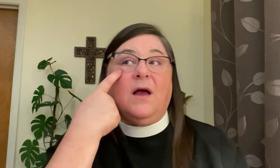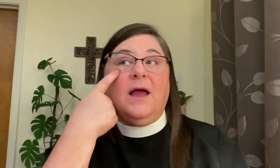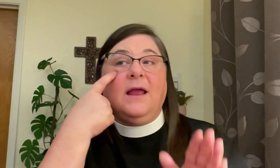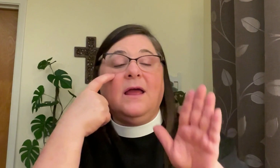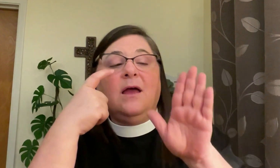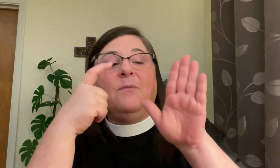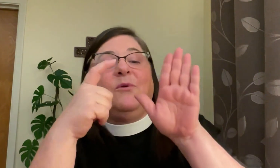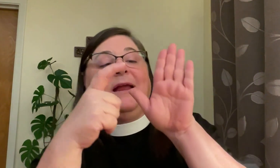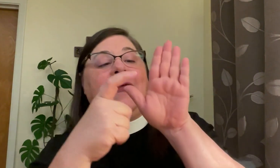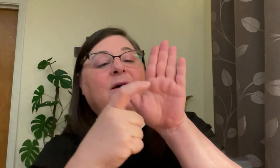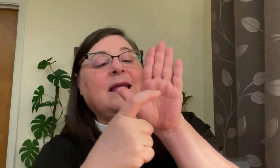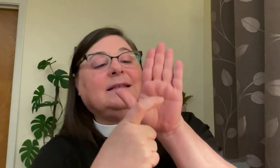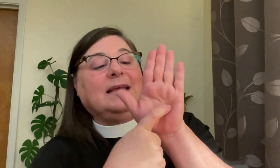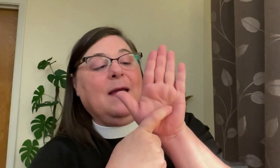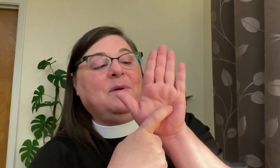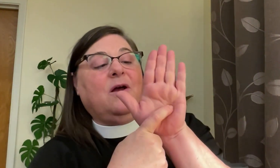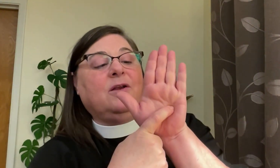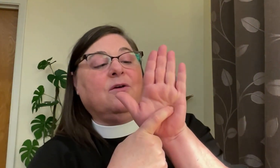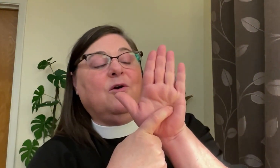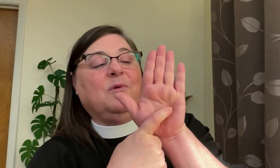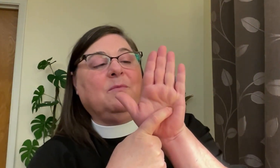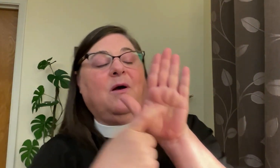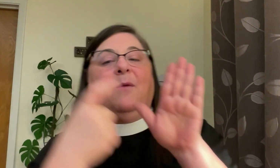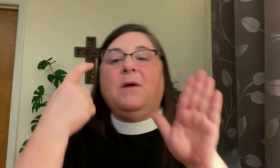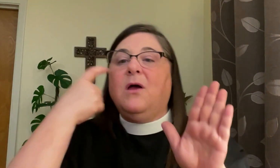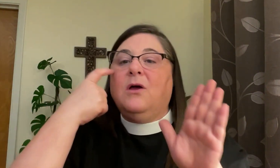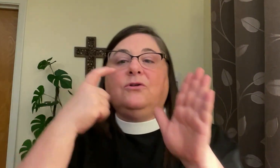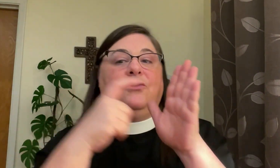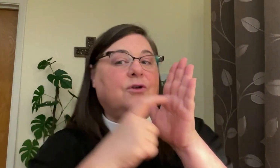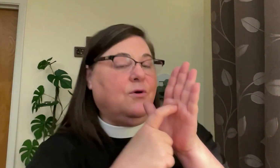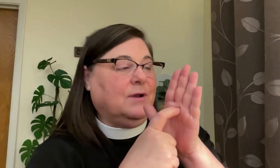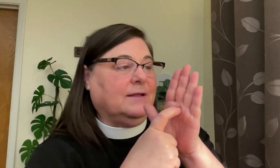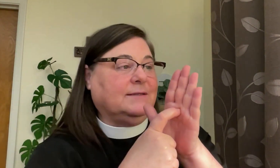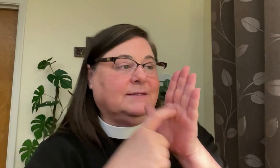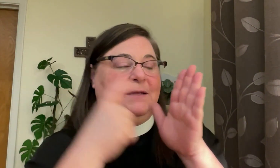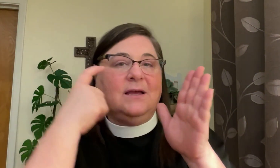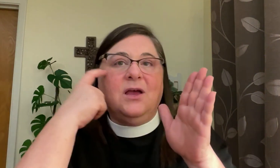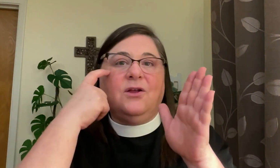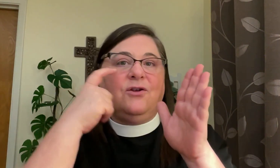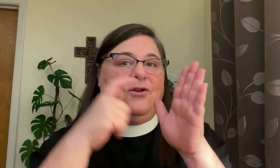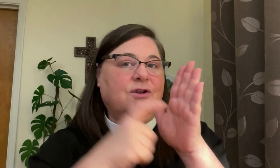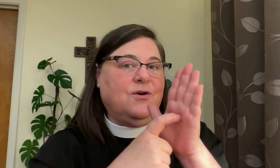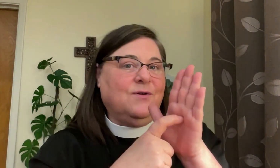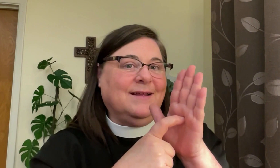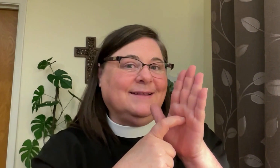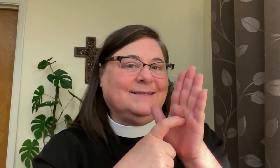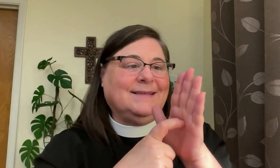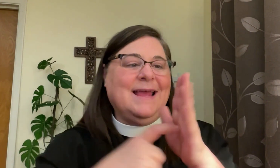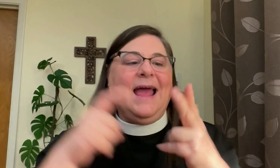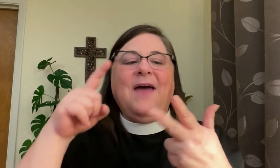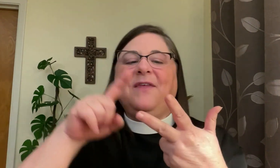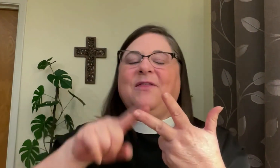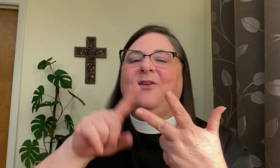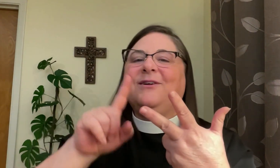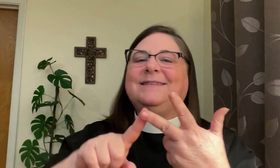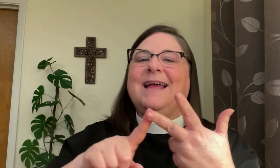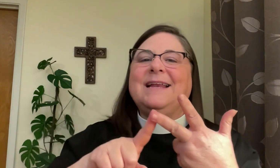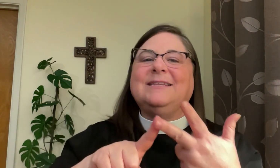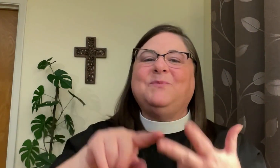eye, bring it out and tap it on your open palm. Notice. Notice. And the third sign is